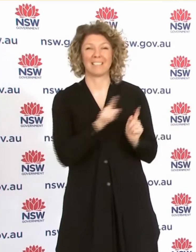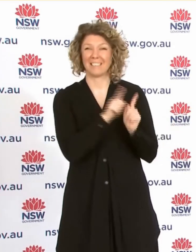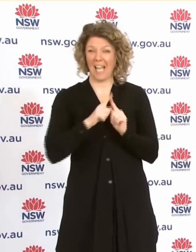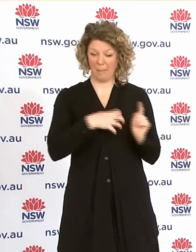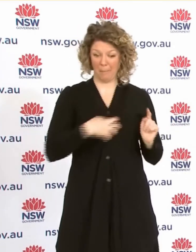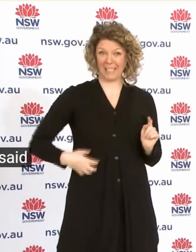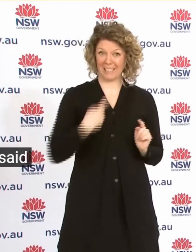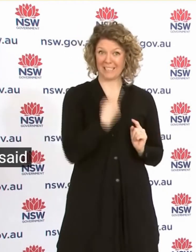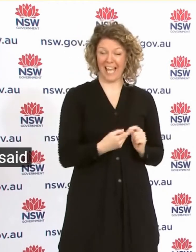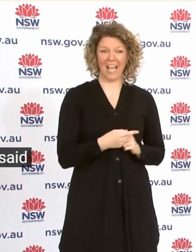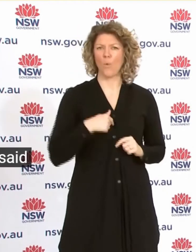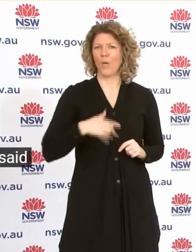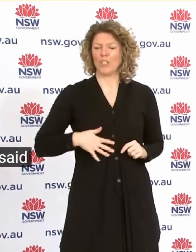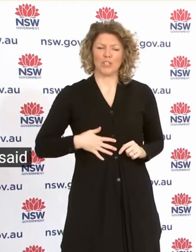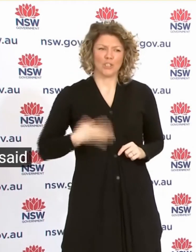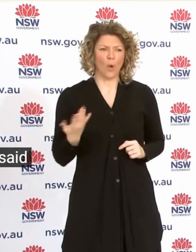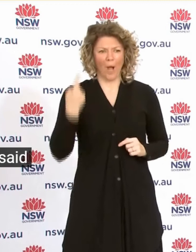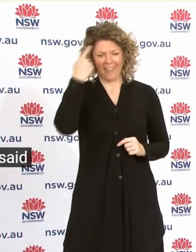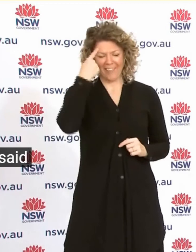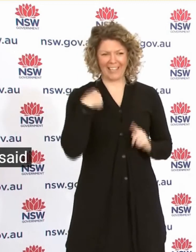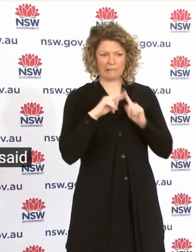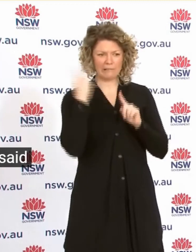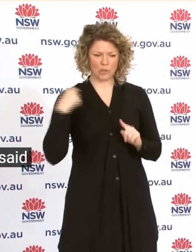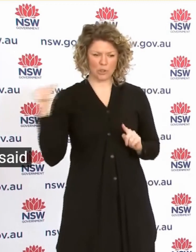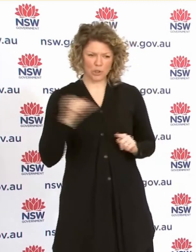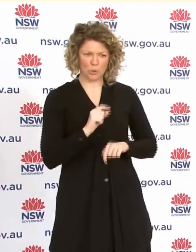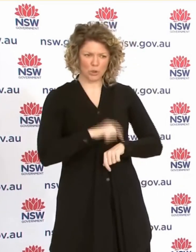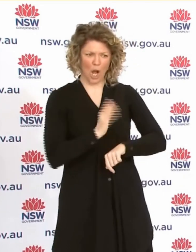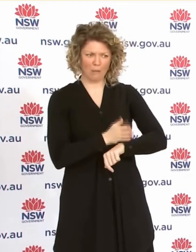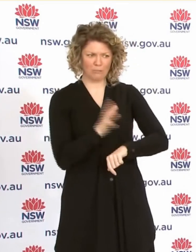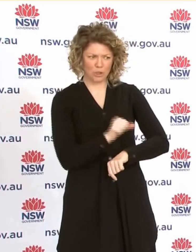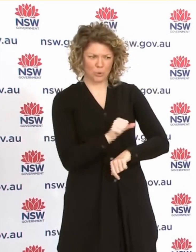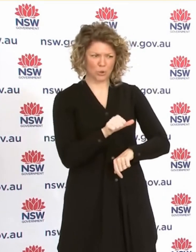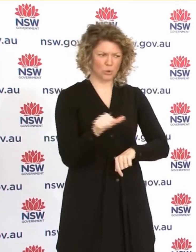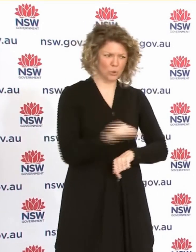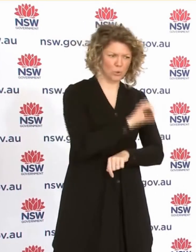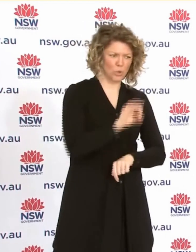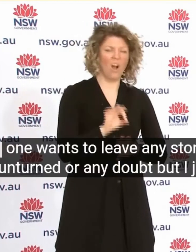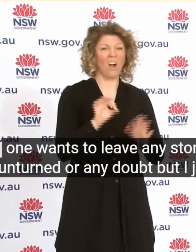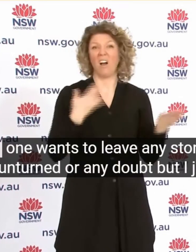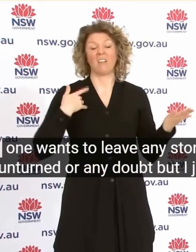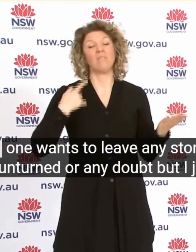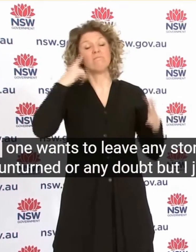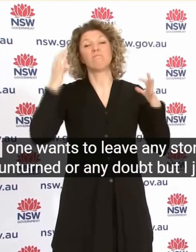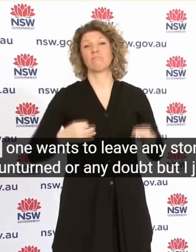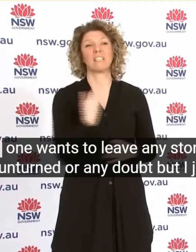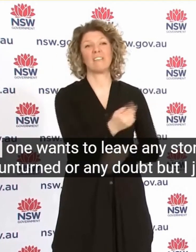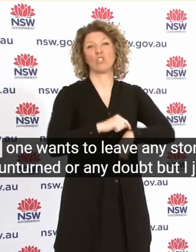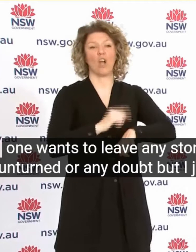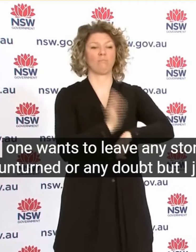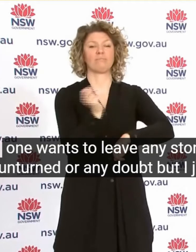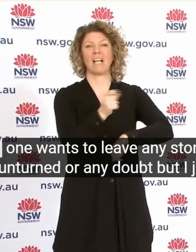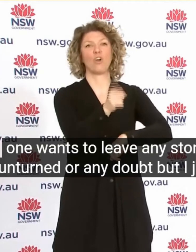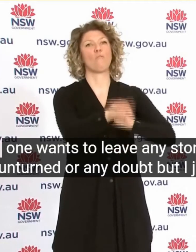urned Or Any Doubt But I Just Got To Say The Evidence About Curfews Is Mixed But I Also Think It Sends A Significant